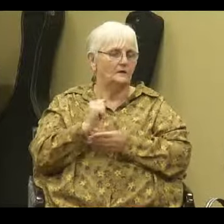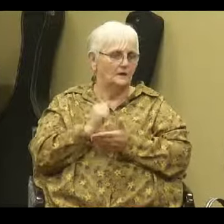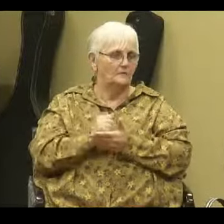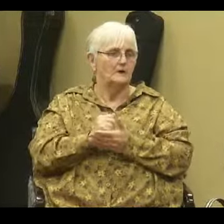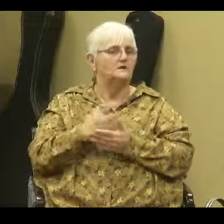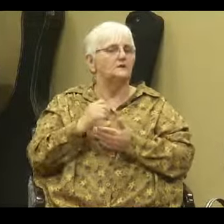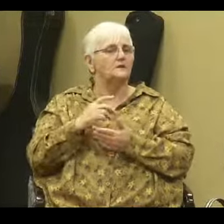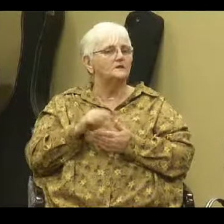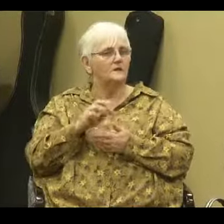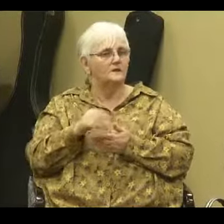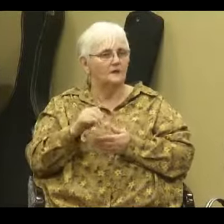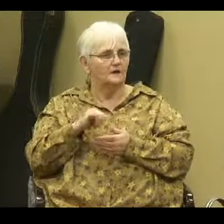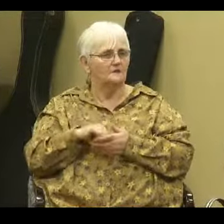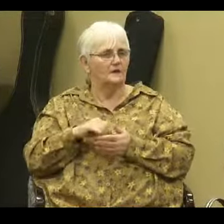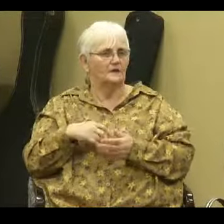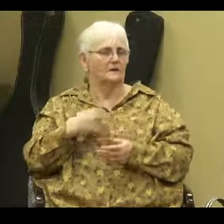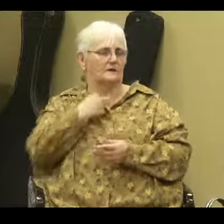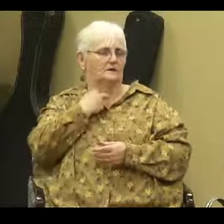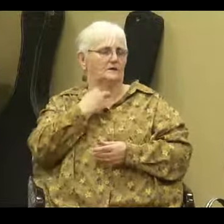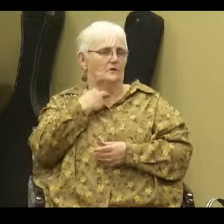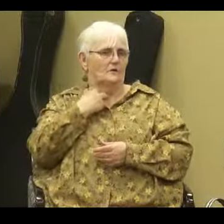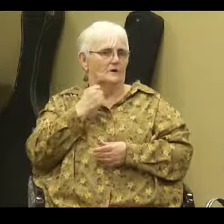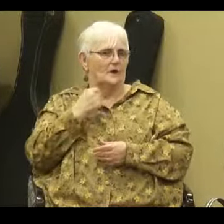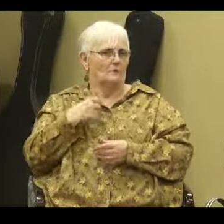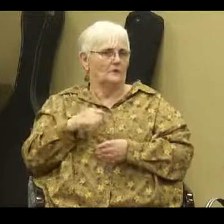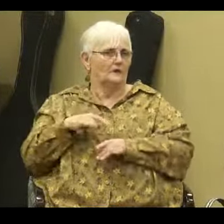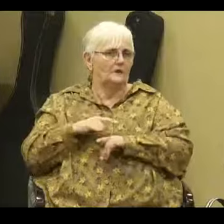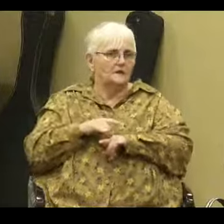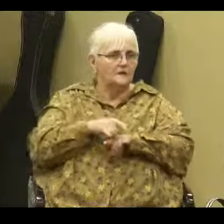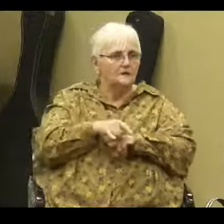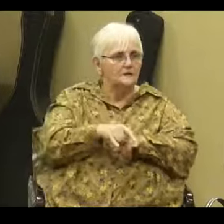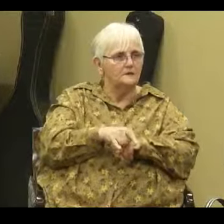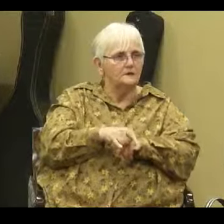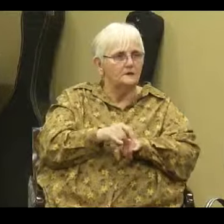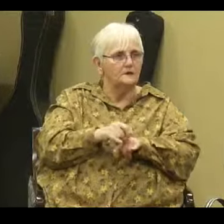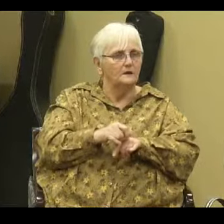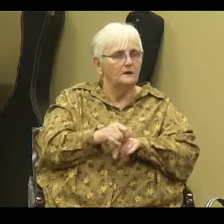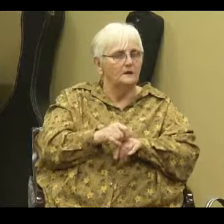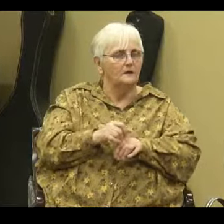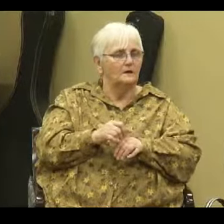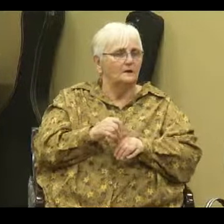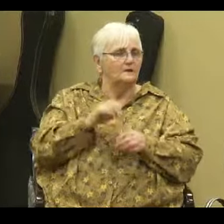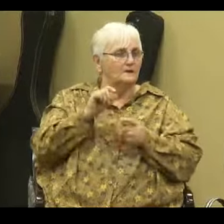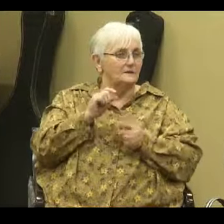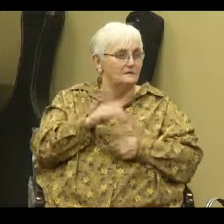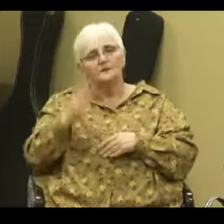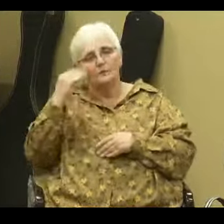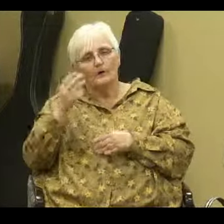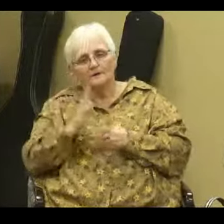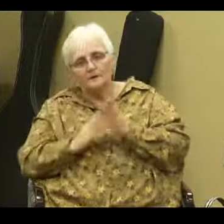these are the things that are like thorns when the seed of the word of God is so people don't